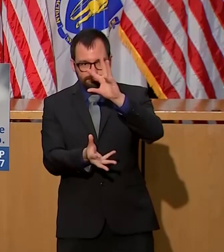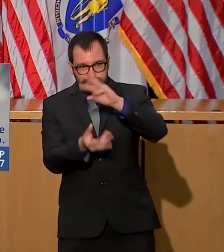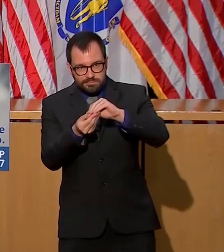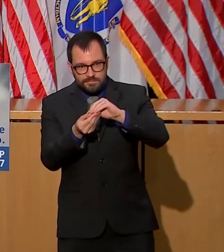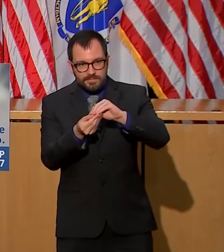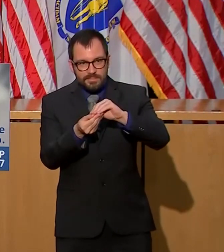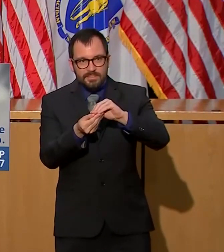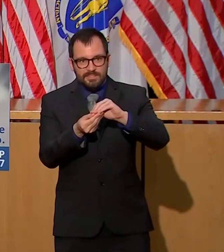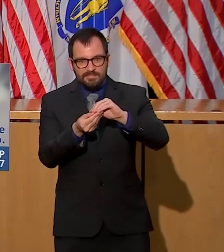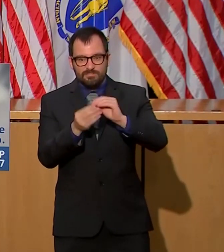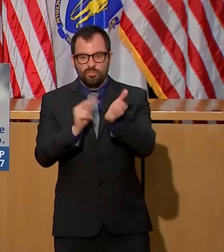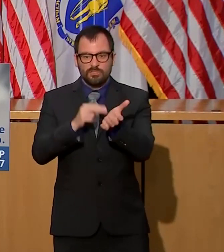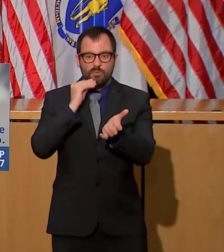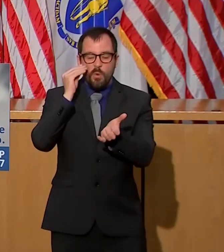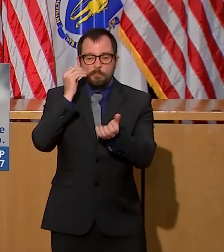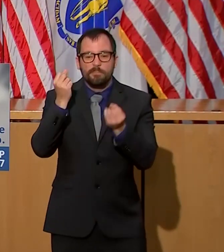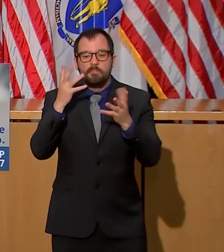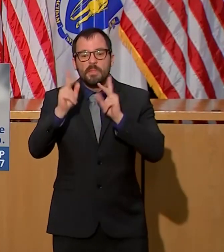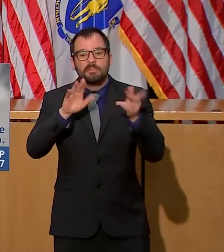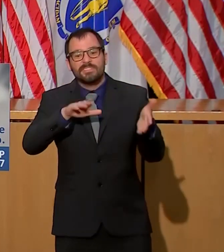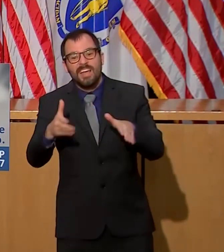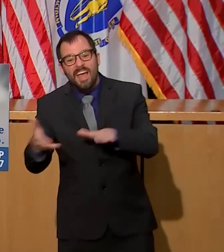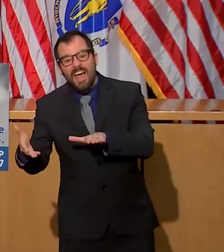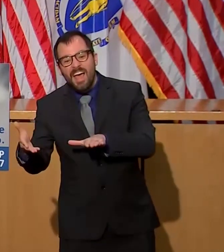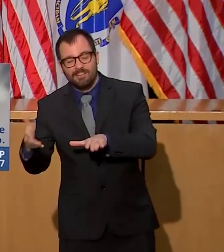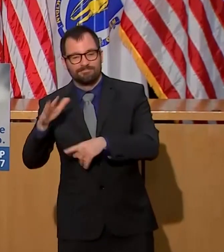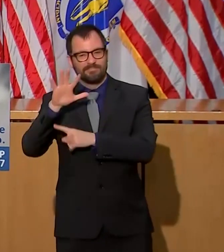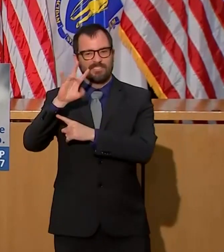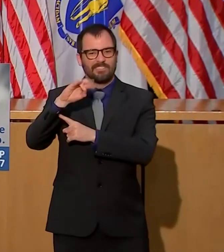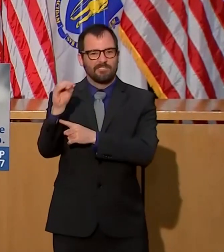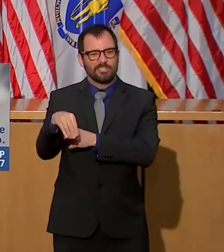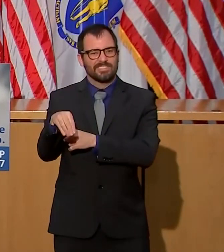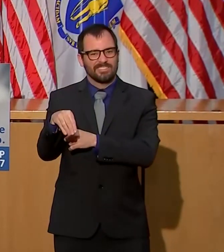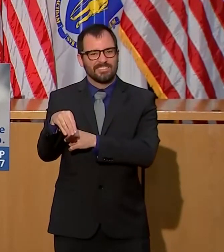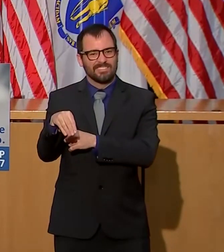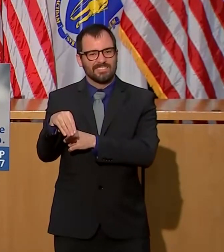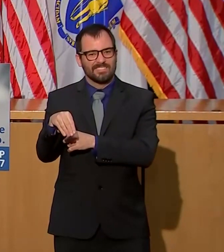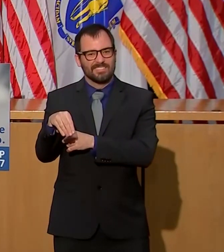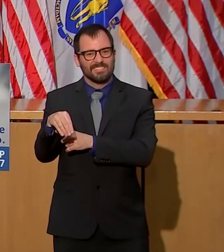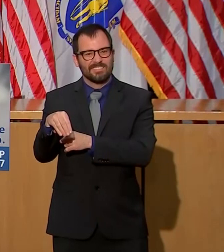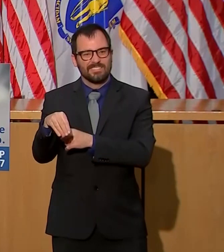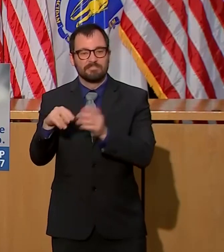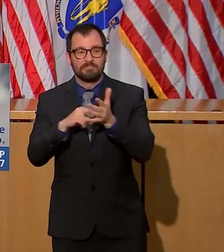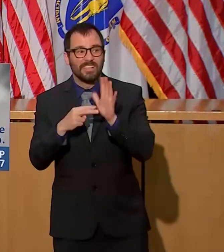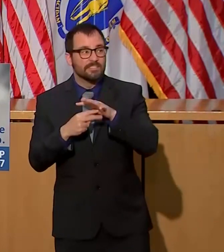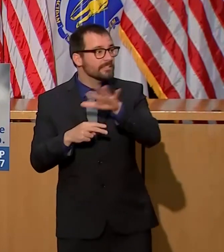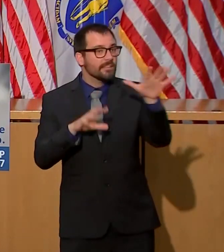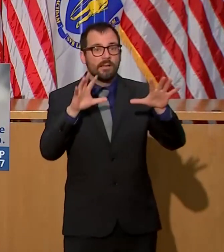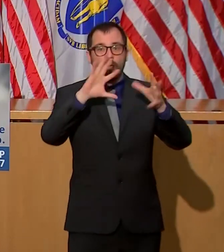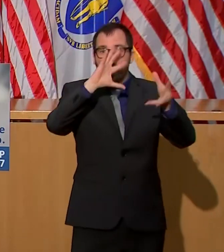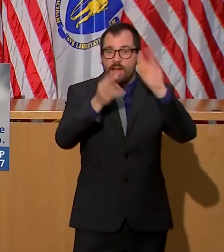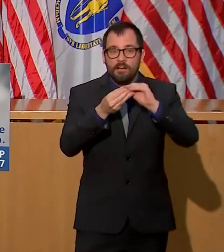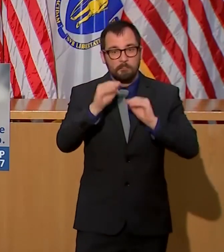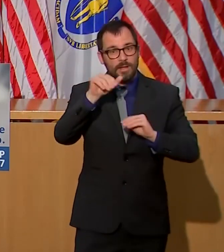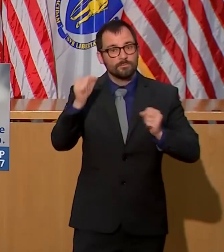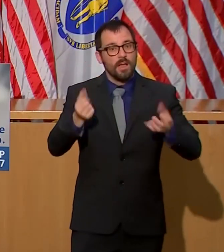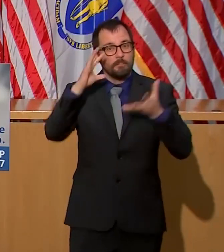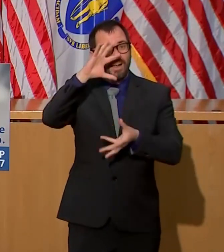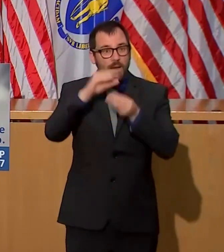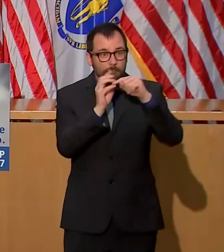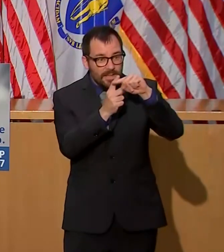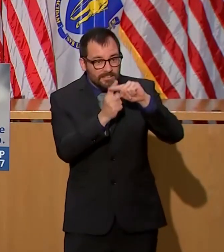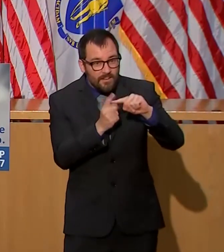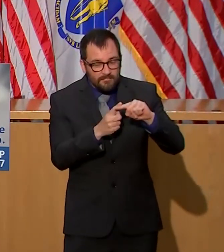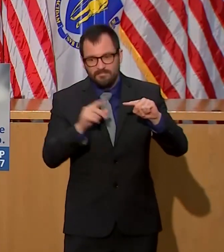the Commonwealth. And obviously, our deepest condolences go out to the families, loved ones, and staff who have been impacted by this